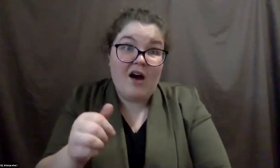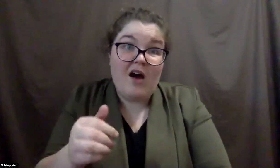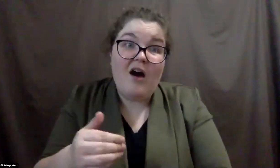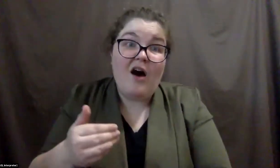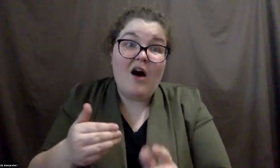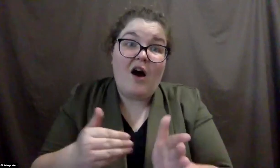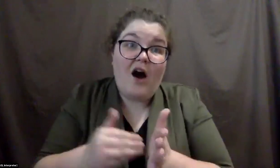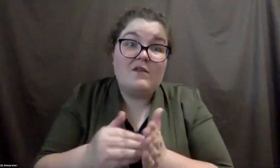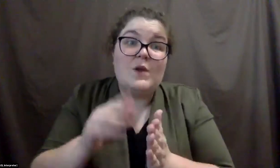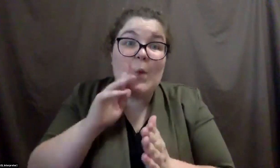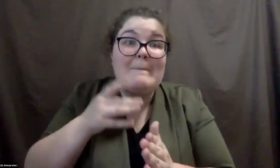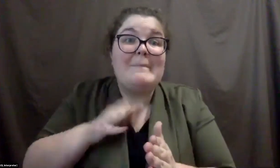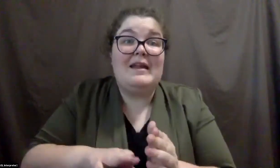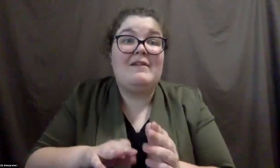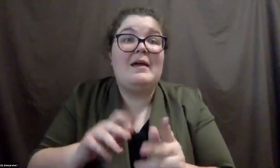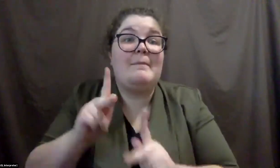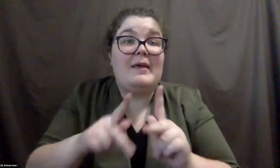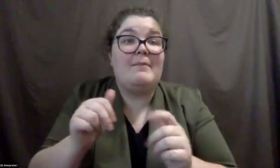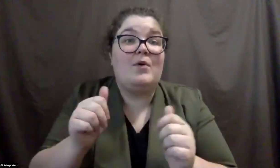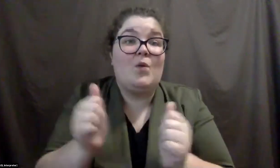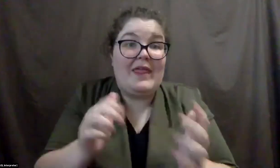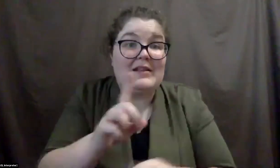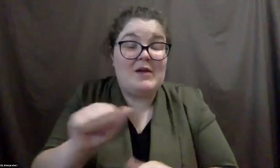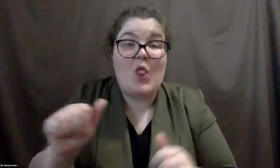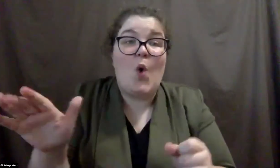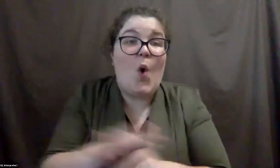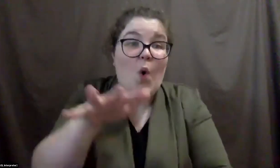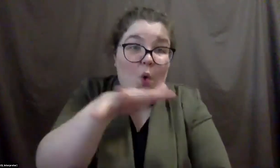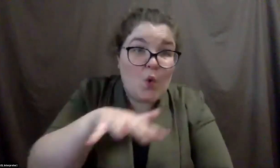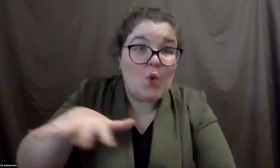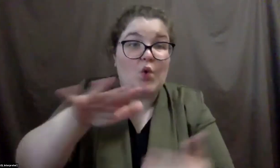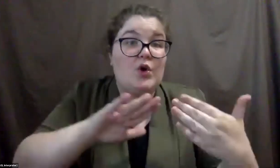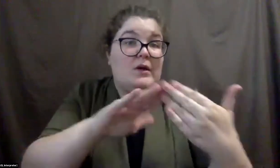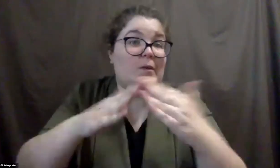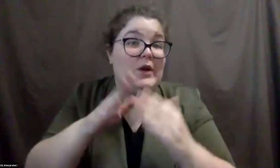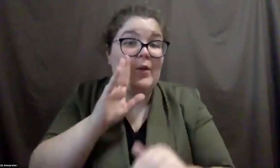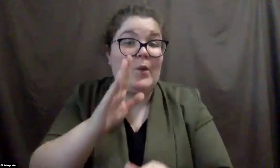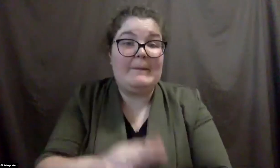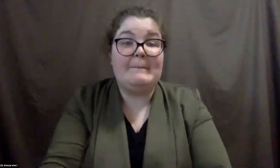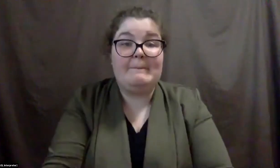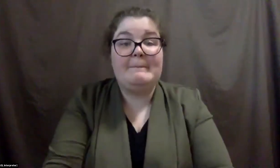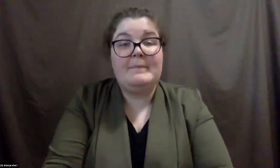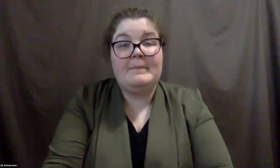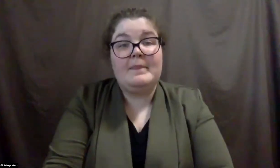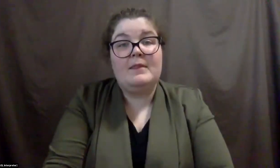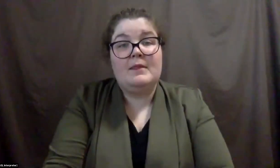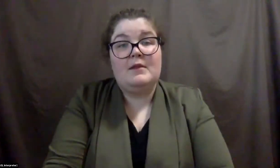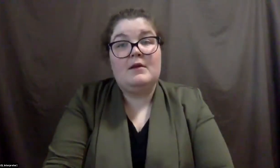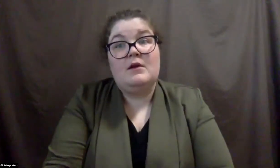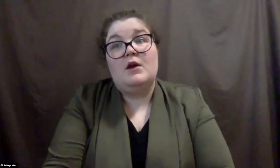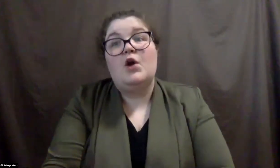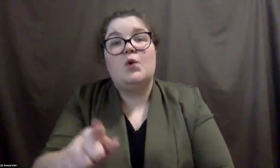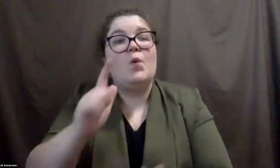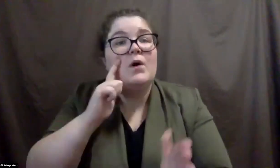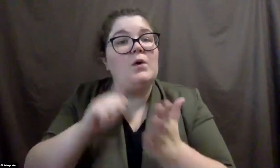um, if not the whole pot, you know, the whole, um, participant, uh, community, you know, certainly, um, you're going to find